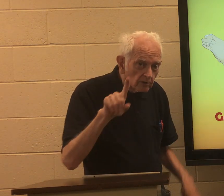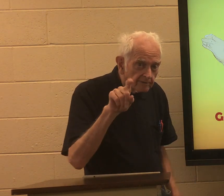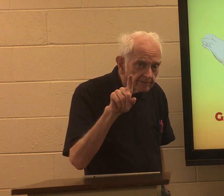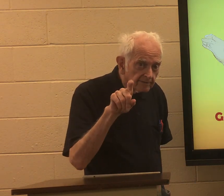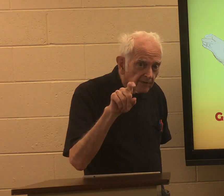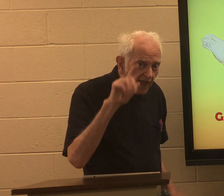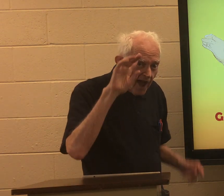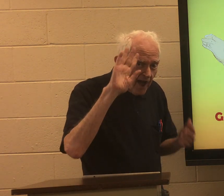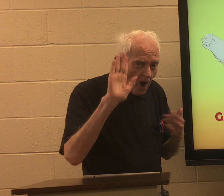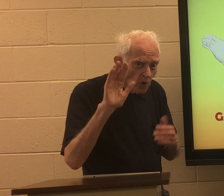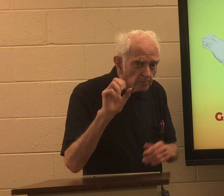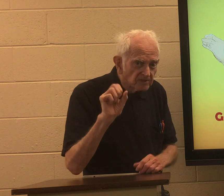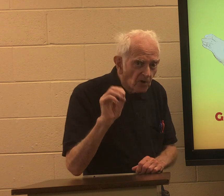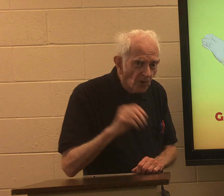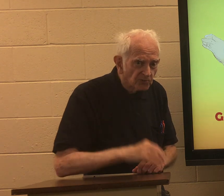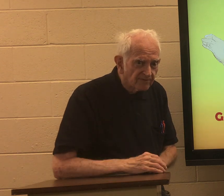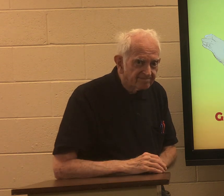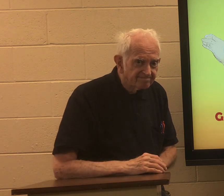I hope so